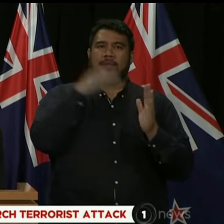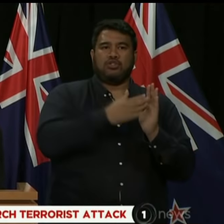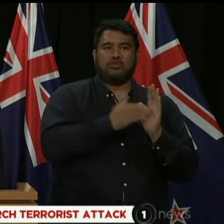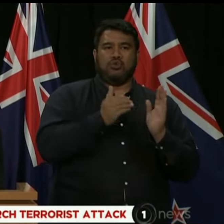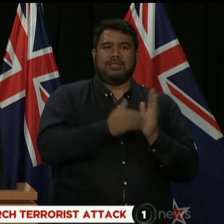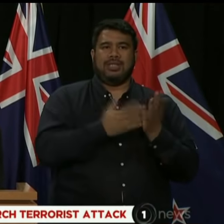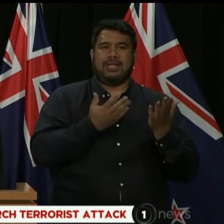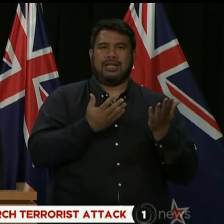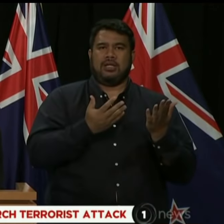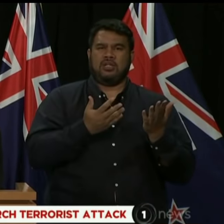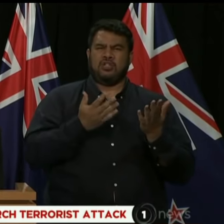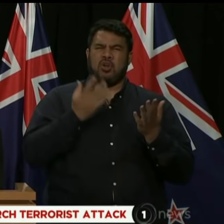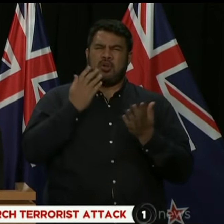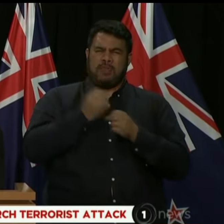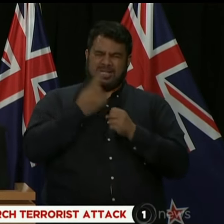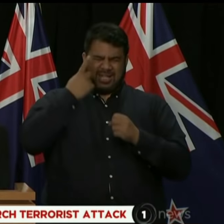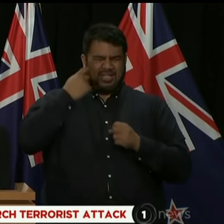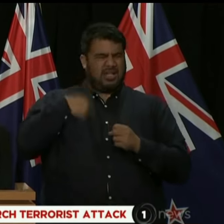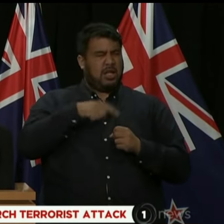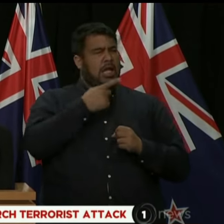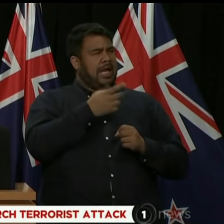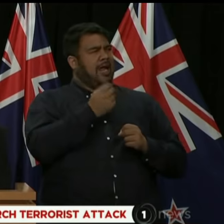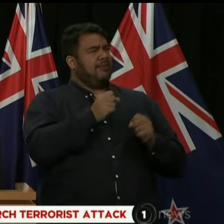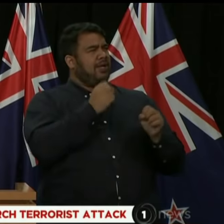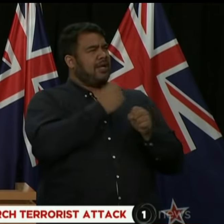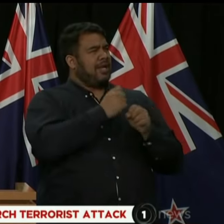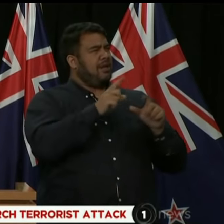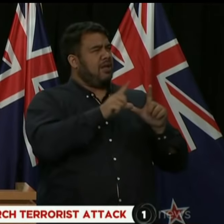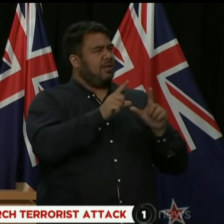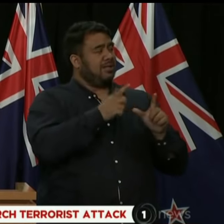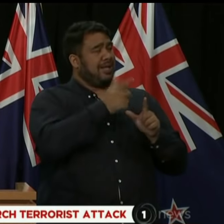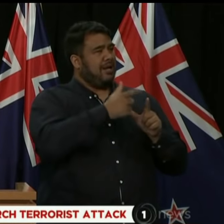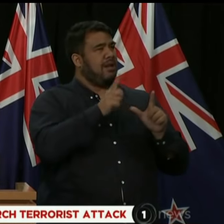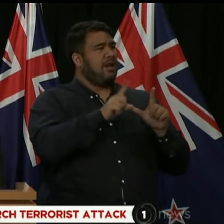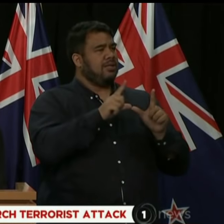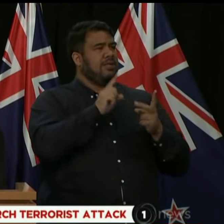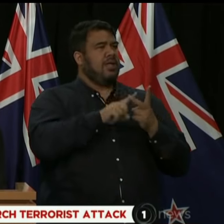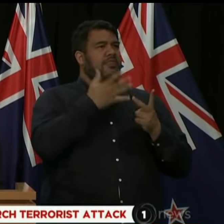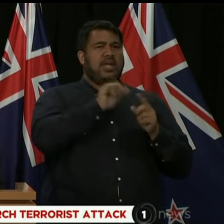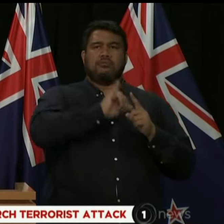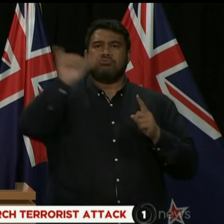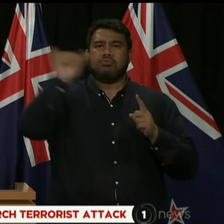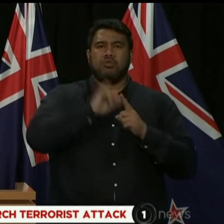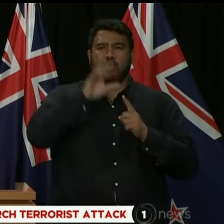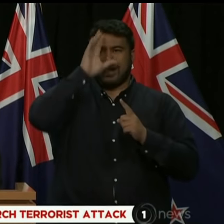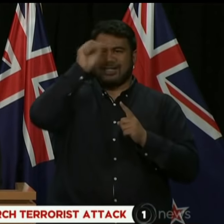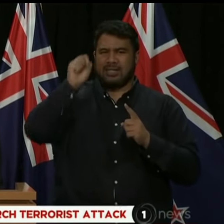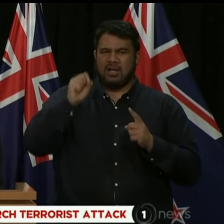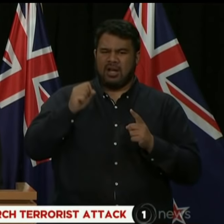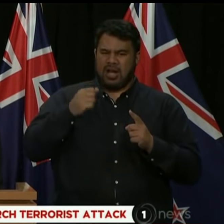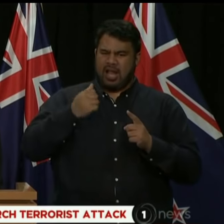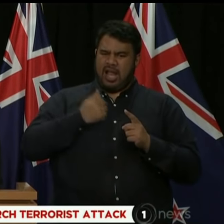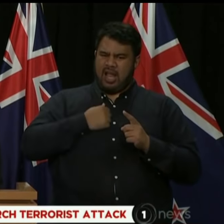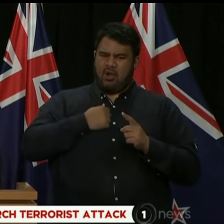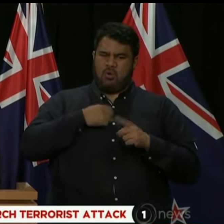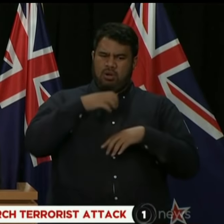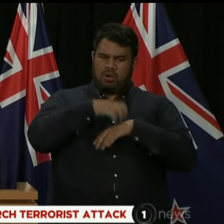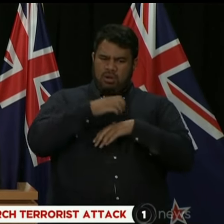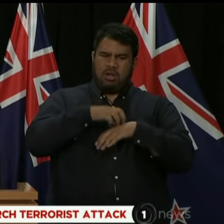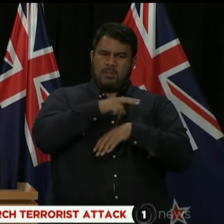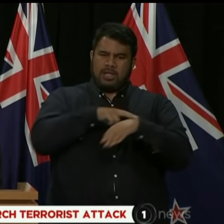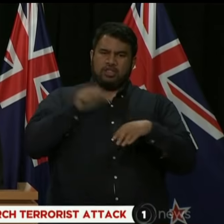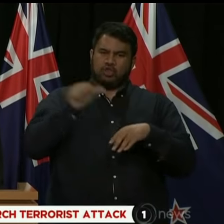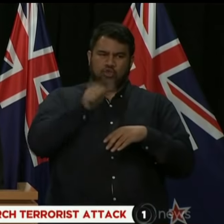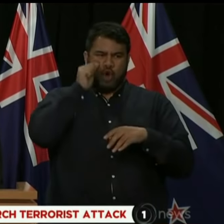why he wasn't on the radar of our intelligence agencies. Was there a failure of our intelligence agencies? Again, I reiterate that this individual